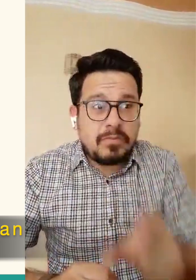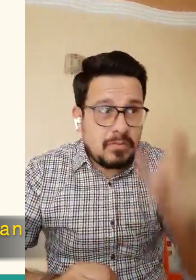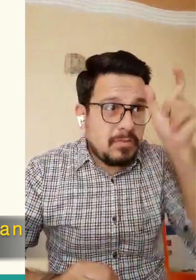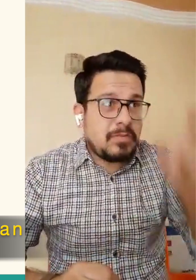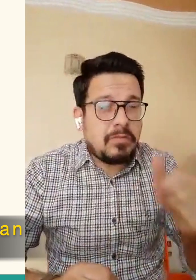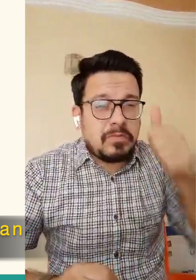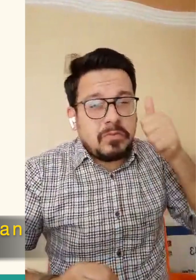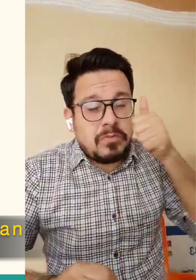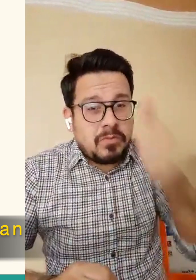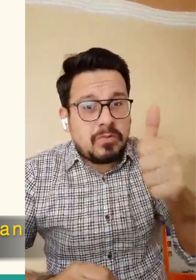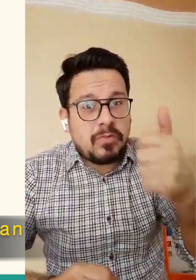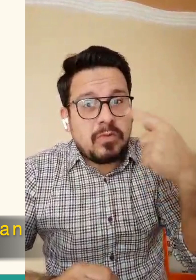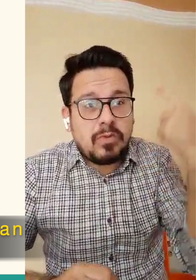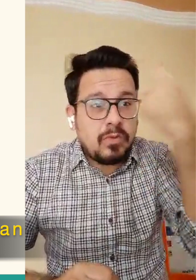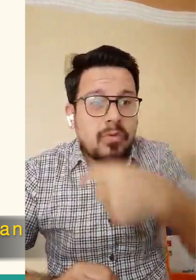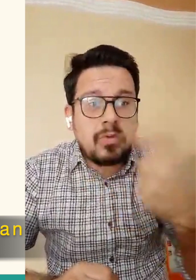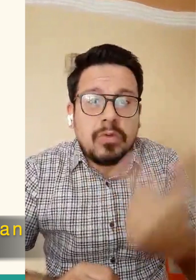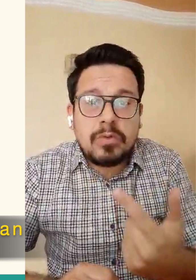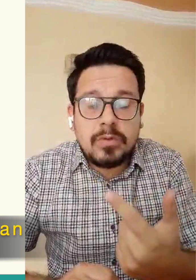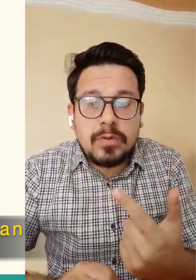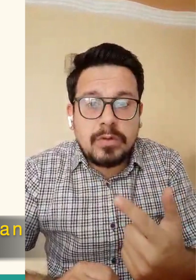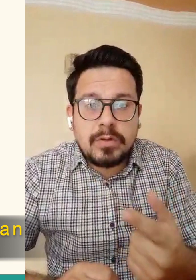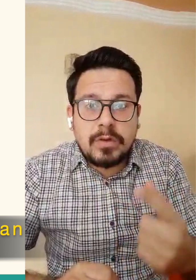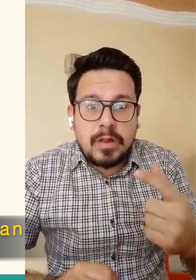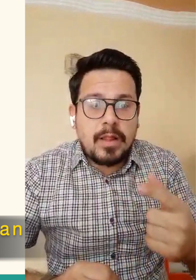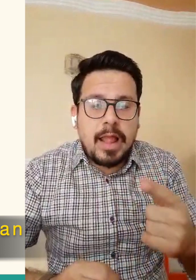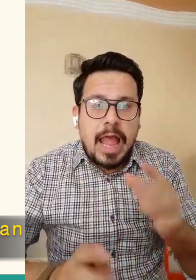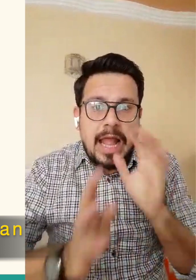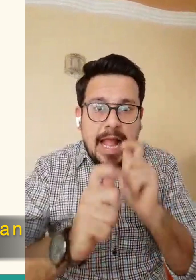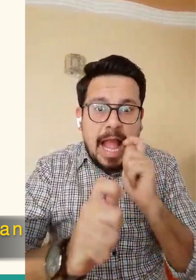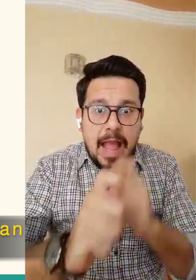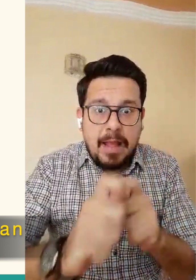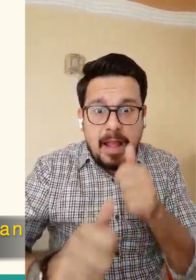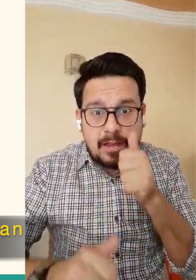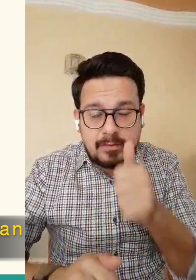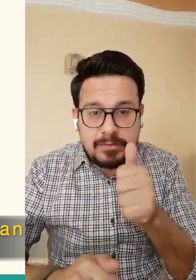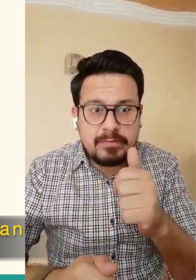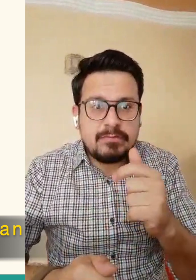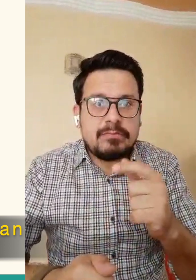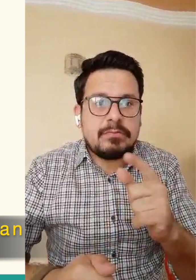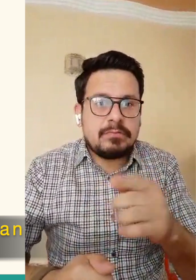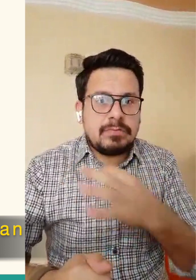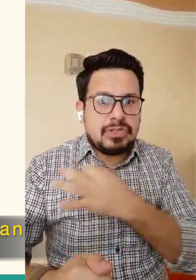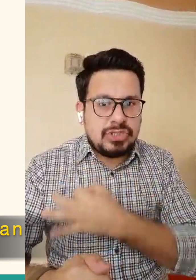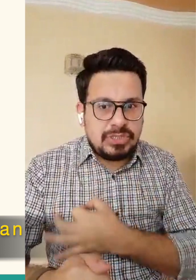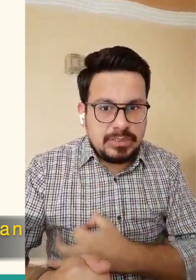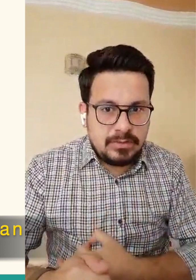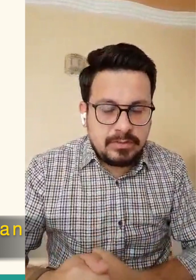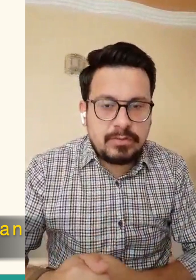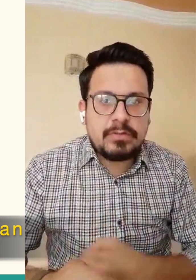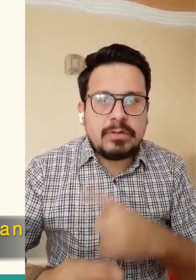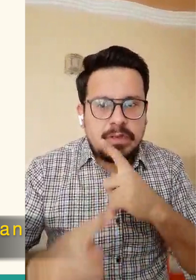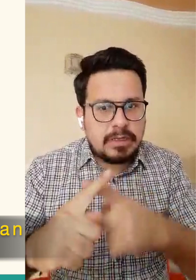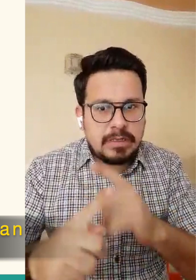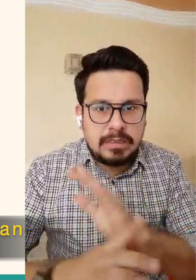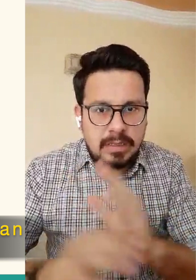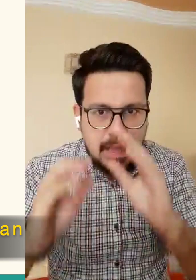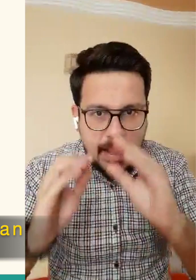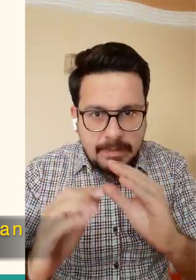the prophet used to say the best amongst you are those who have the best